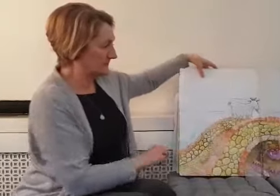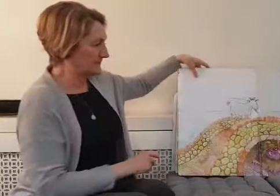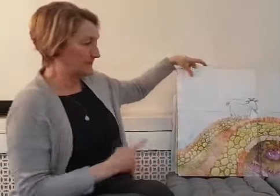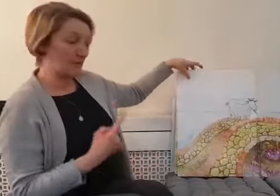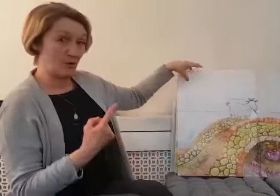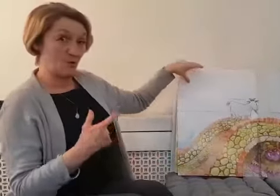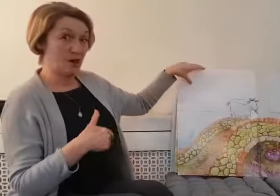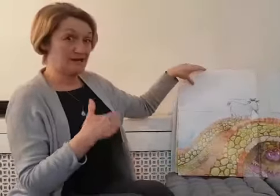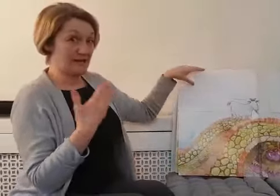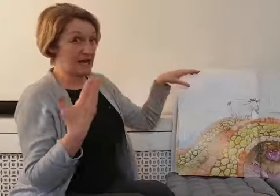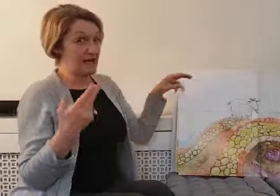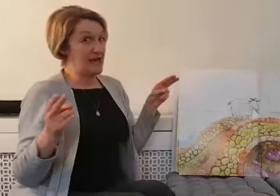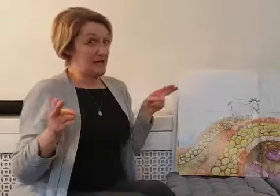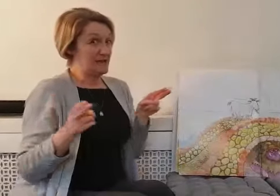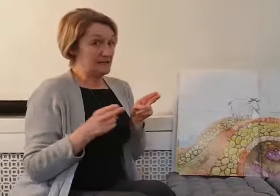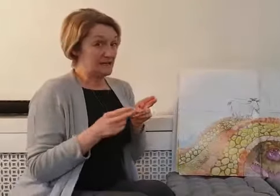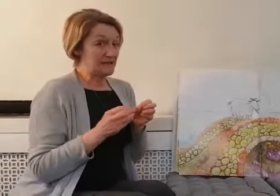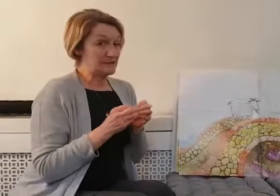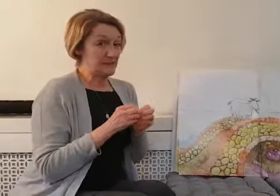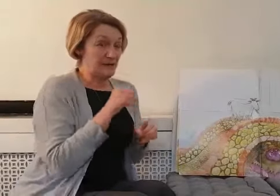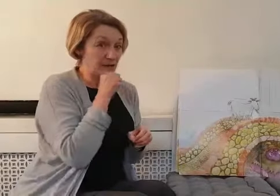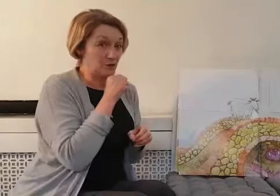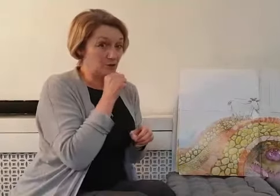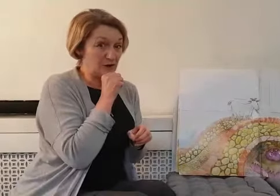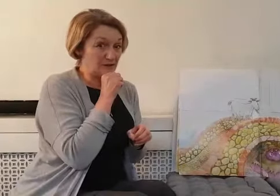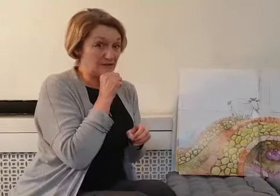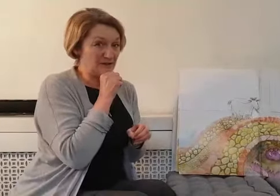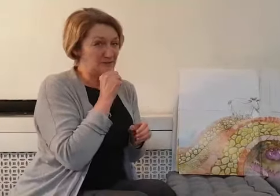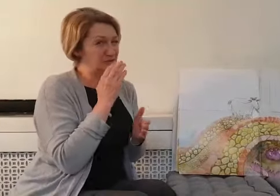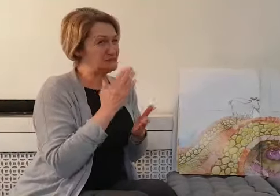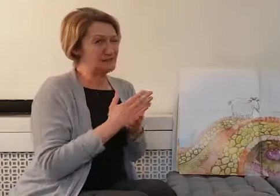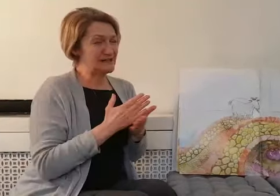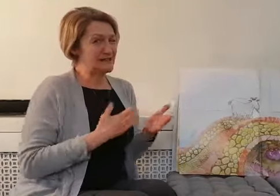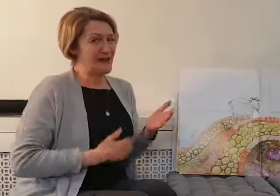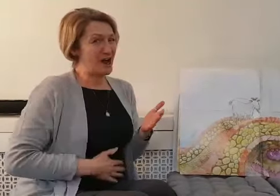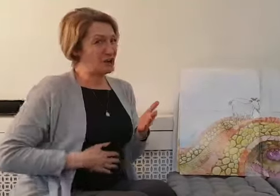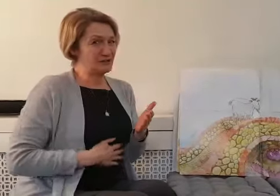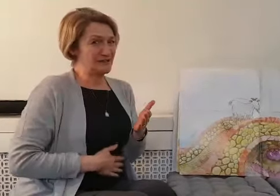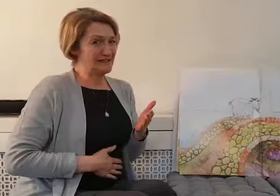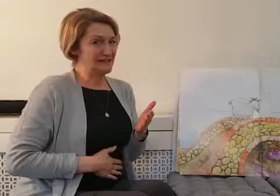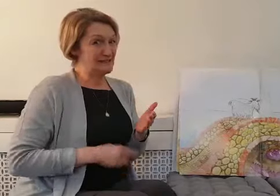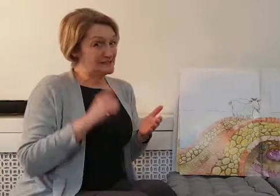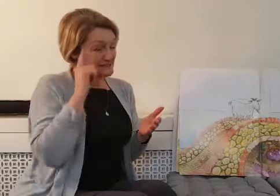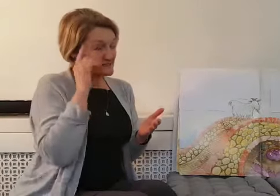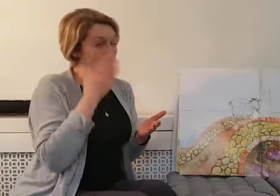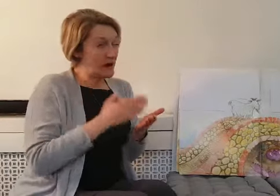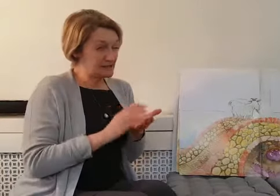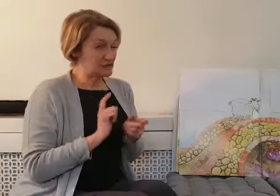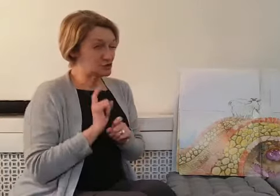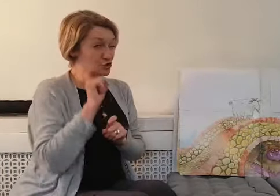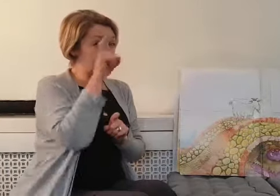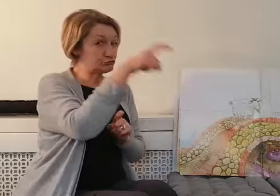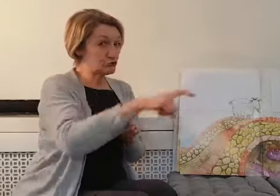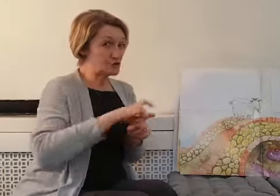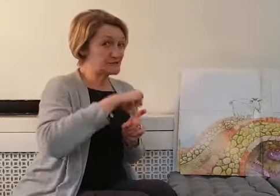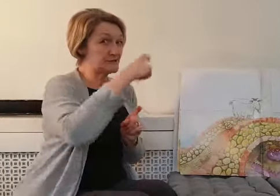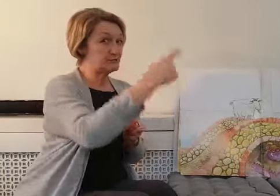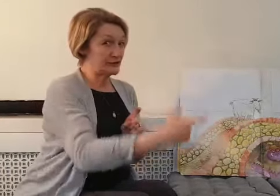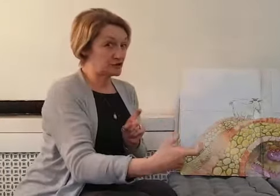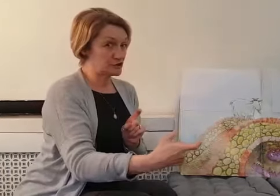One day, little Billy Goat Gruff was really hungry, decided to cross the bridge.